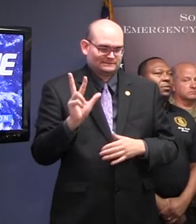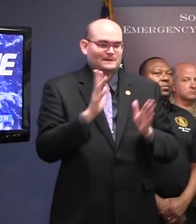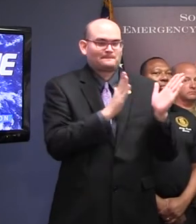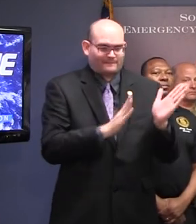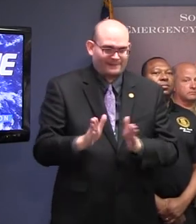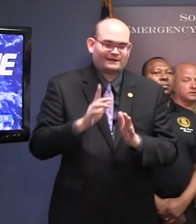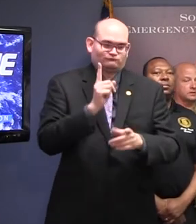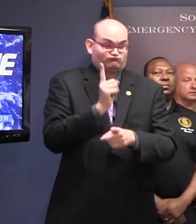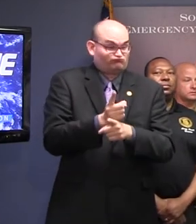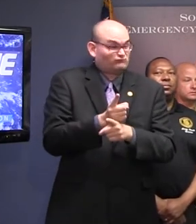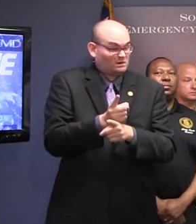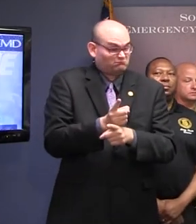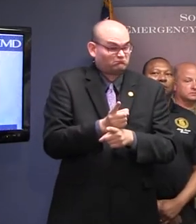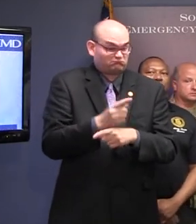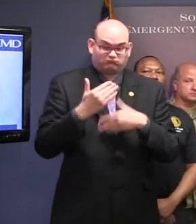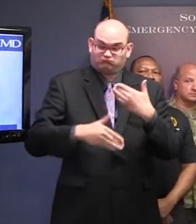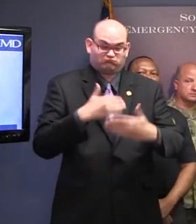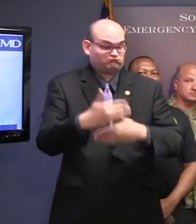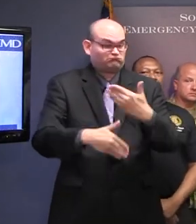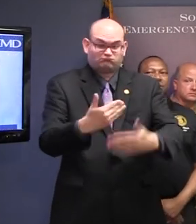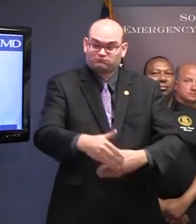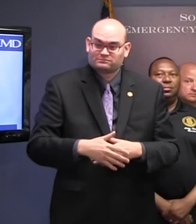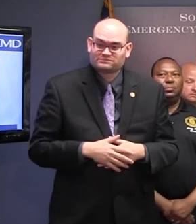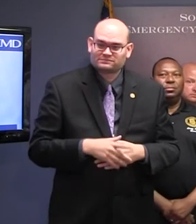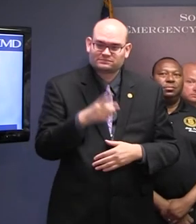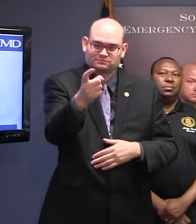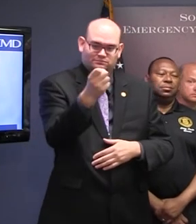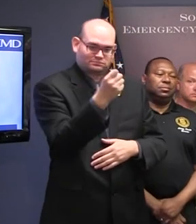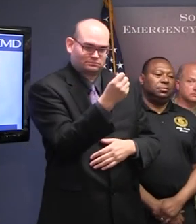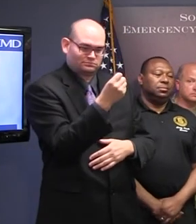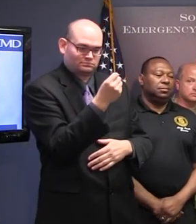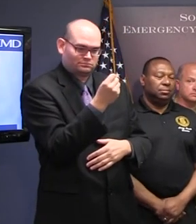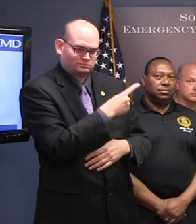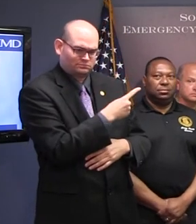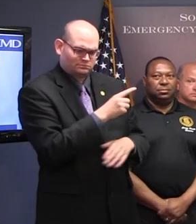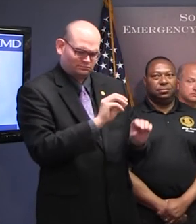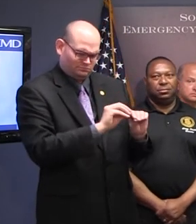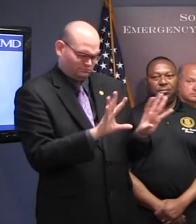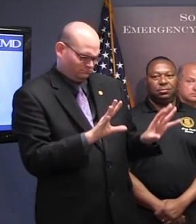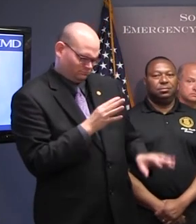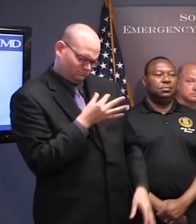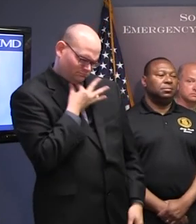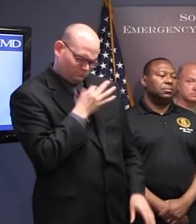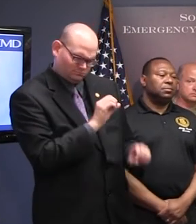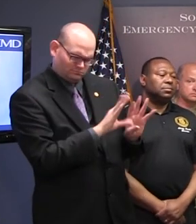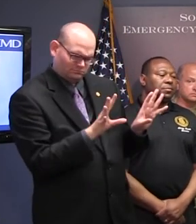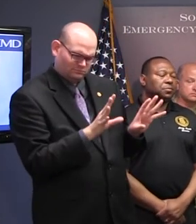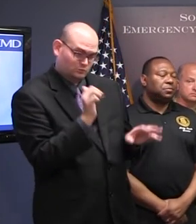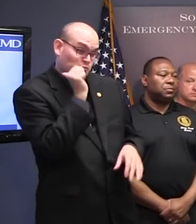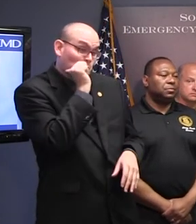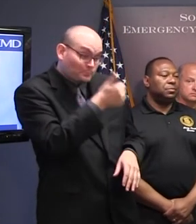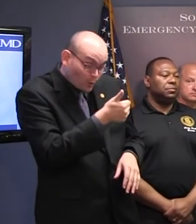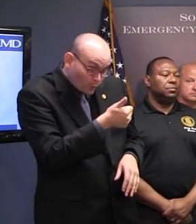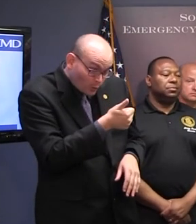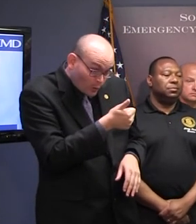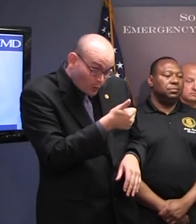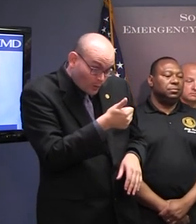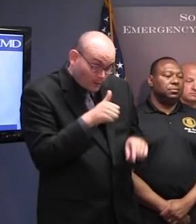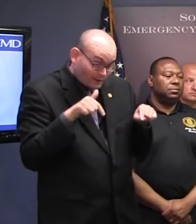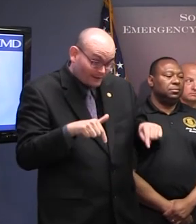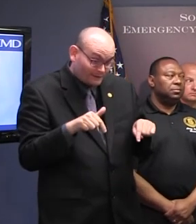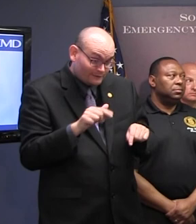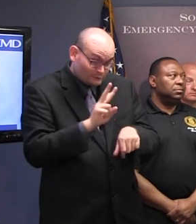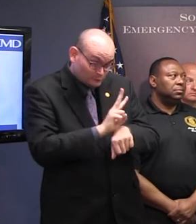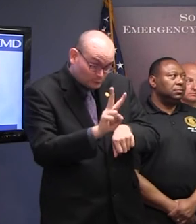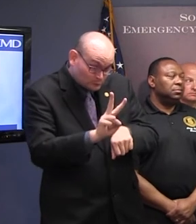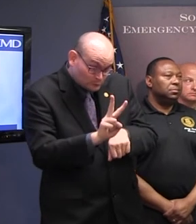So we're clear, when you plan to call for the evacuations, would you do that tomorrow at this time or would that be Saturday morning?